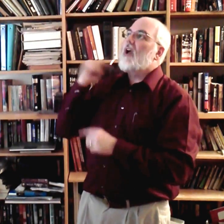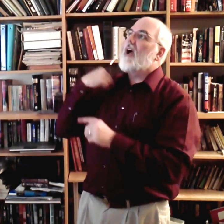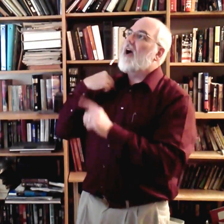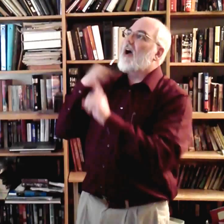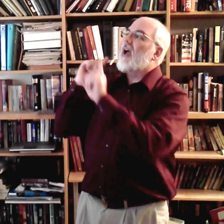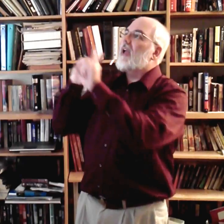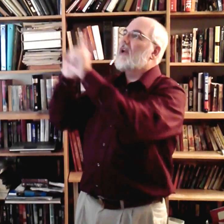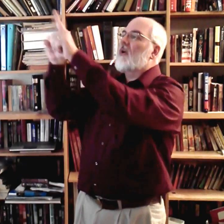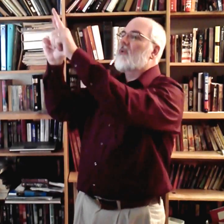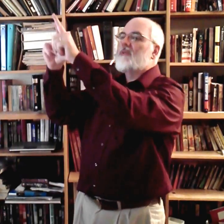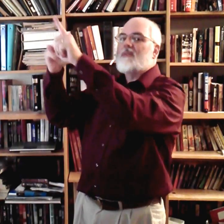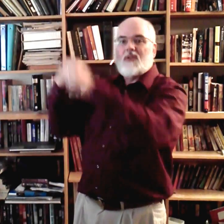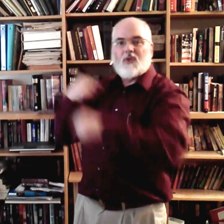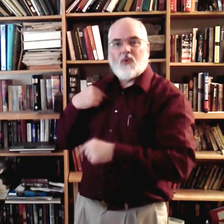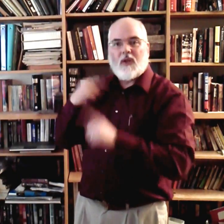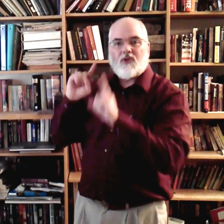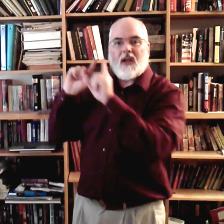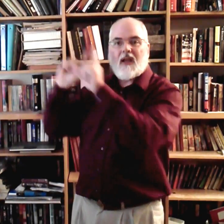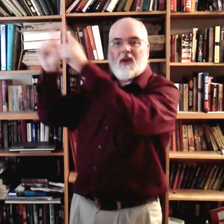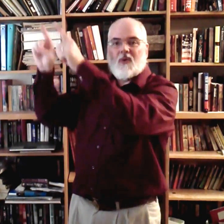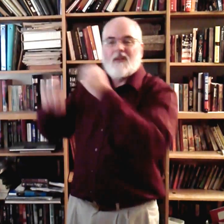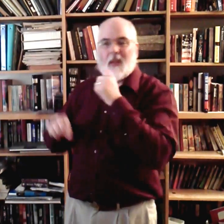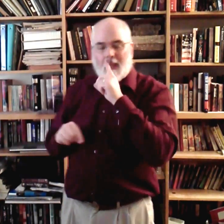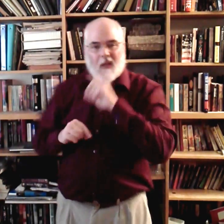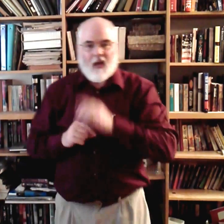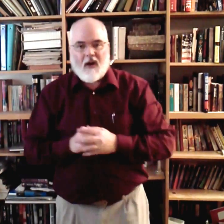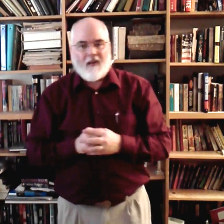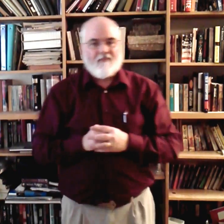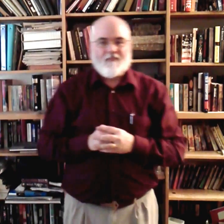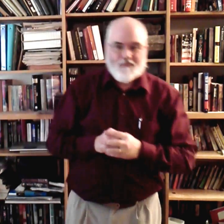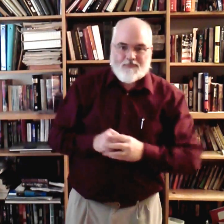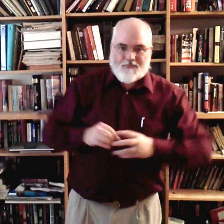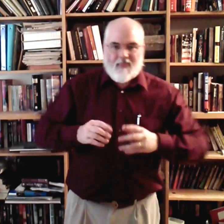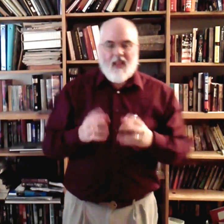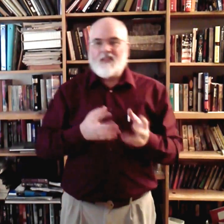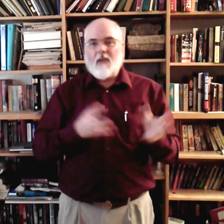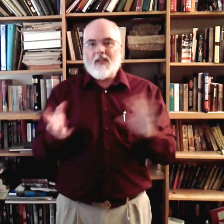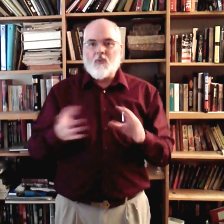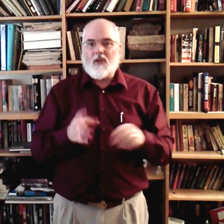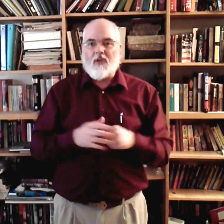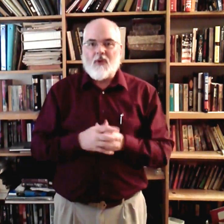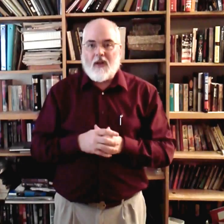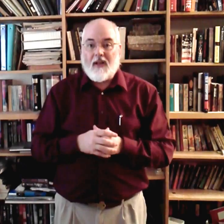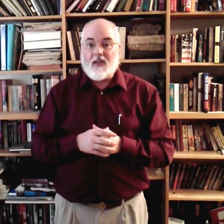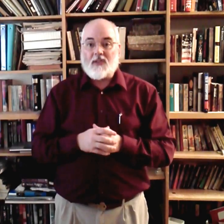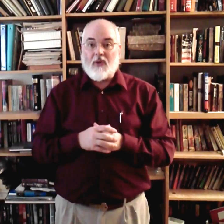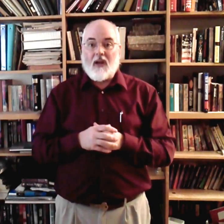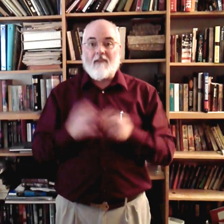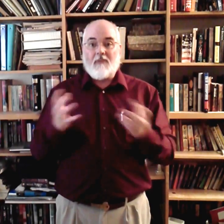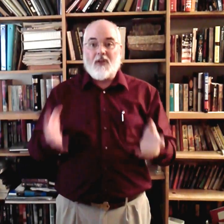I go. To which I go. Alright, some of these words are thrown in here so it'll have meter